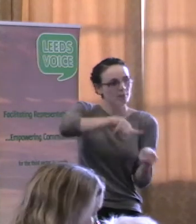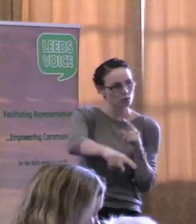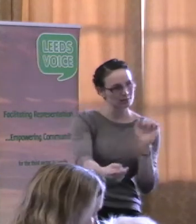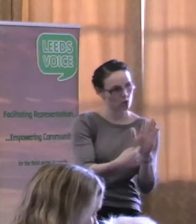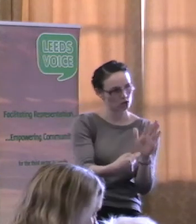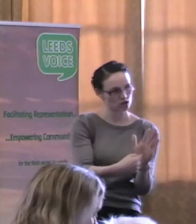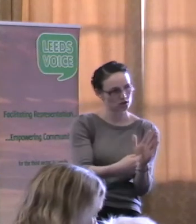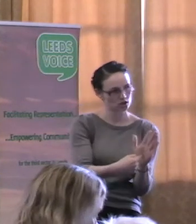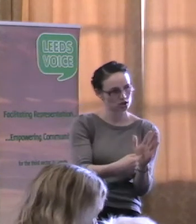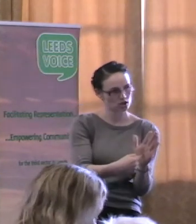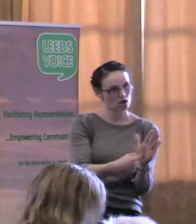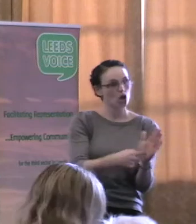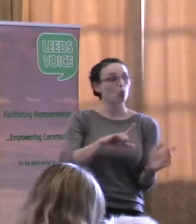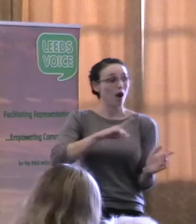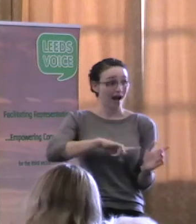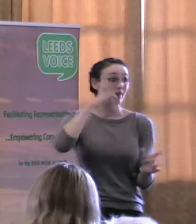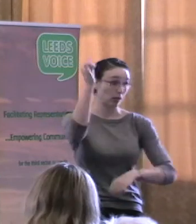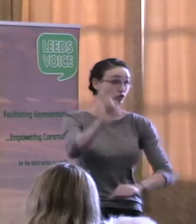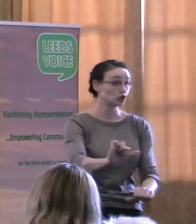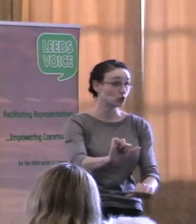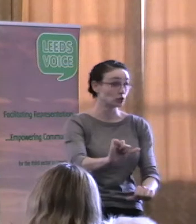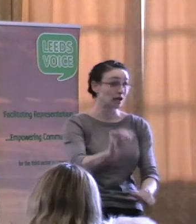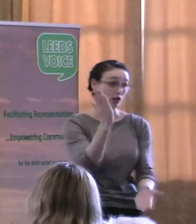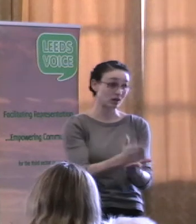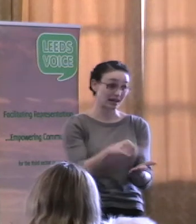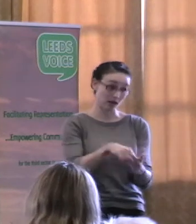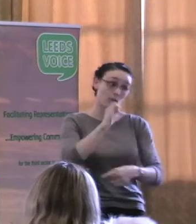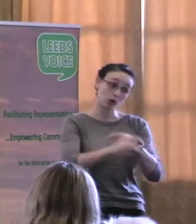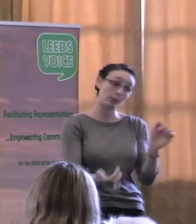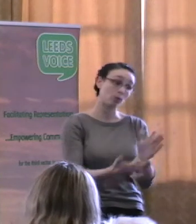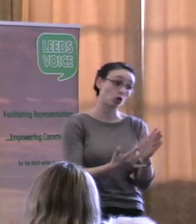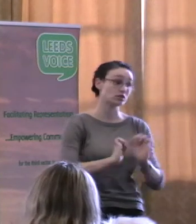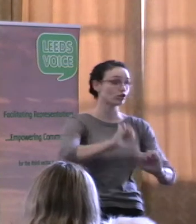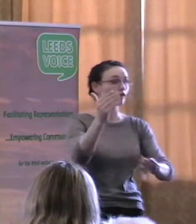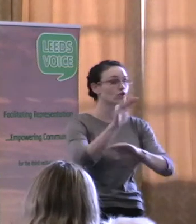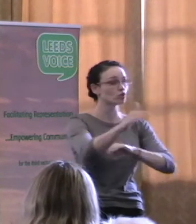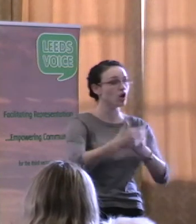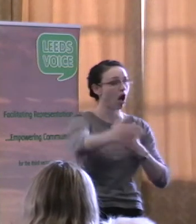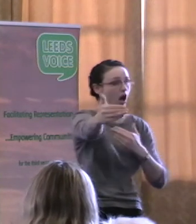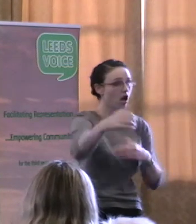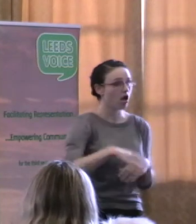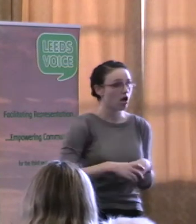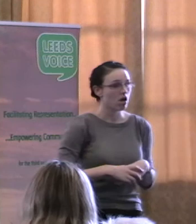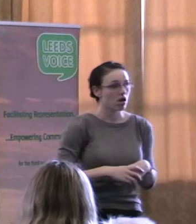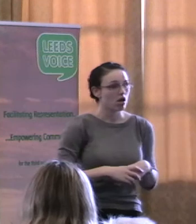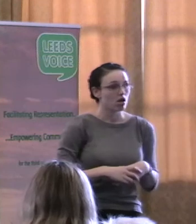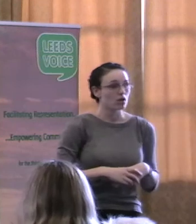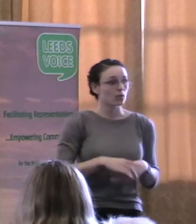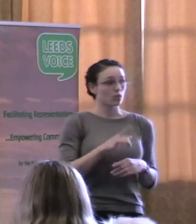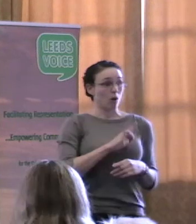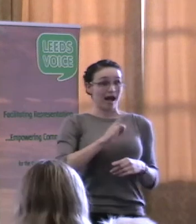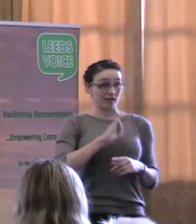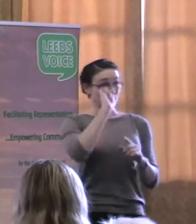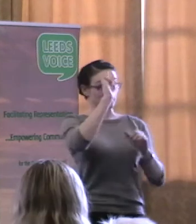reduced, and they're going to be very important in the future, because that will be how, in the health and wellbeing